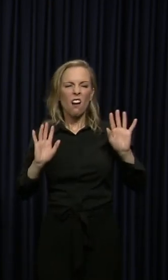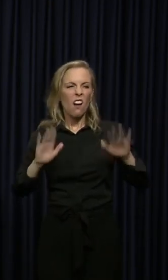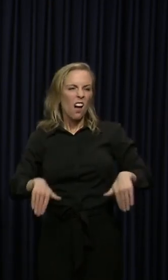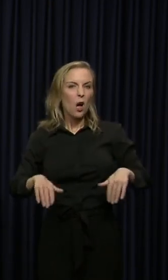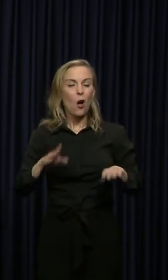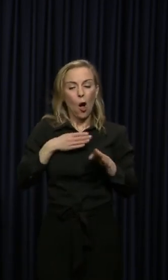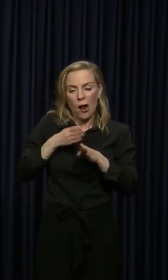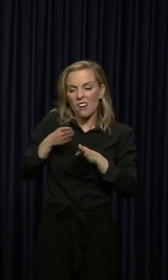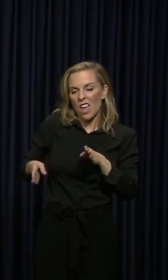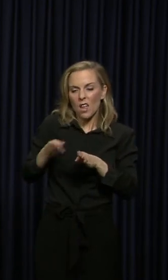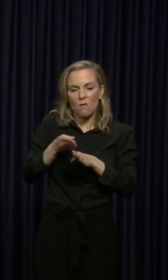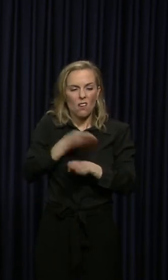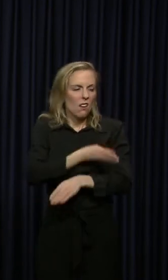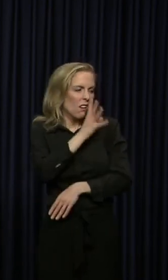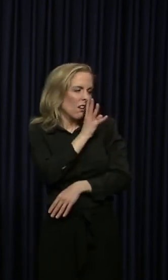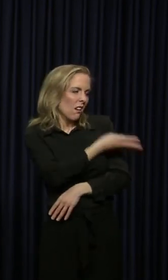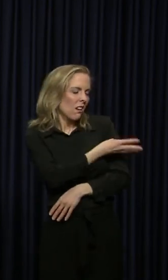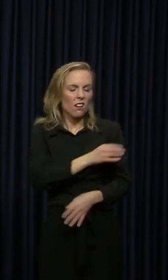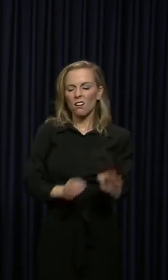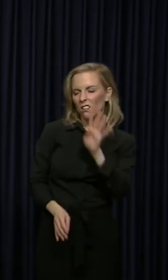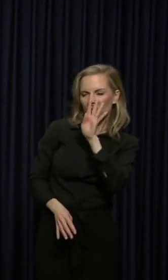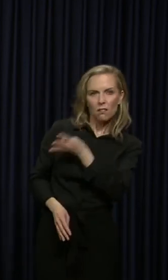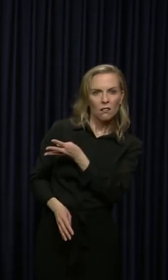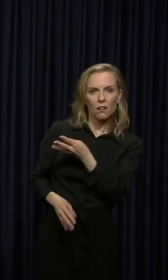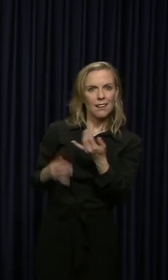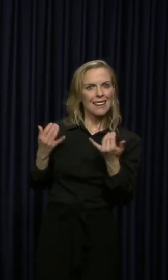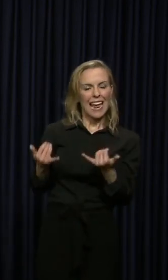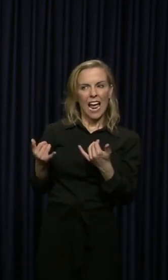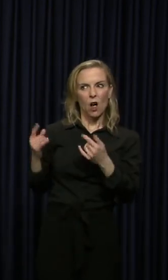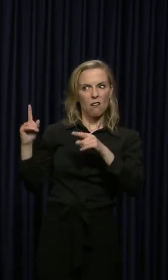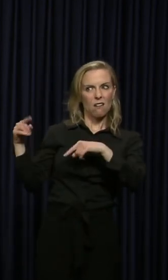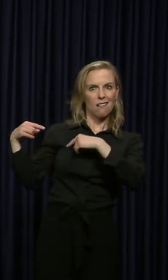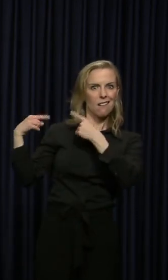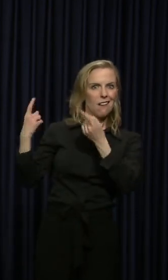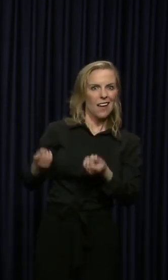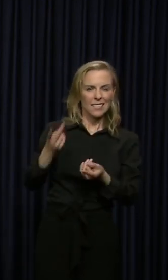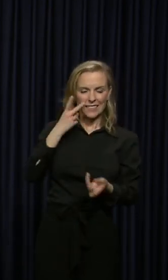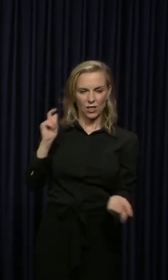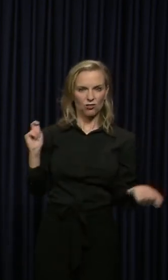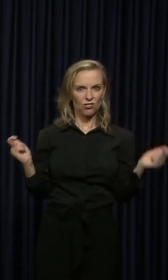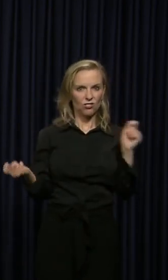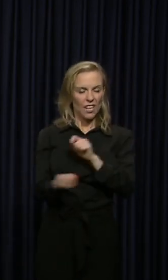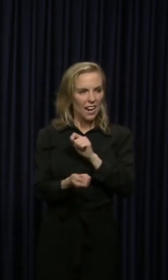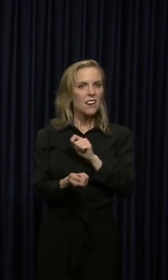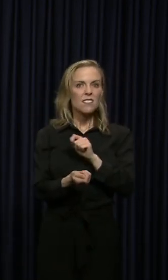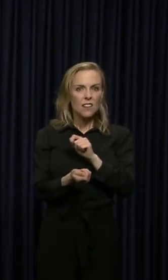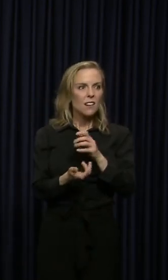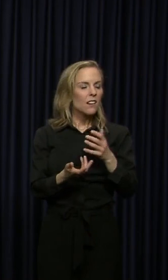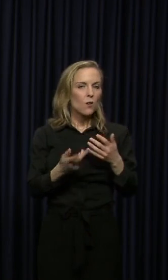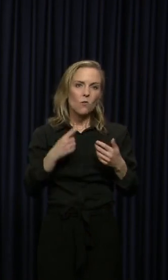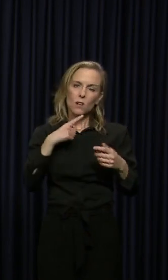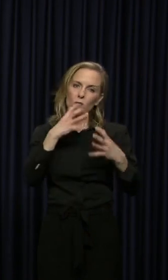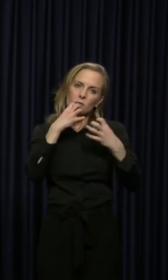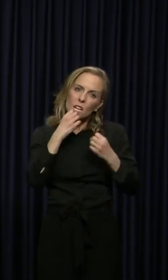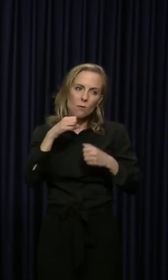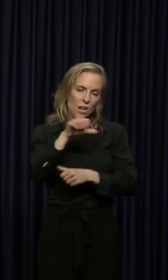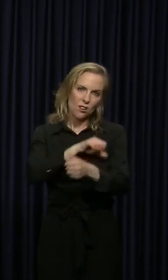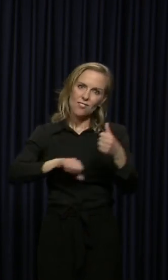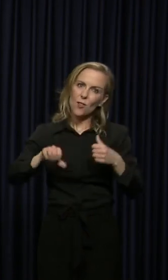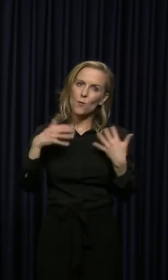not talk to neighbors three months ago don't matter. And wouldn't it be nice to be able to talk face to face with that neighbor